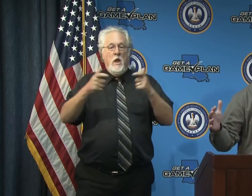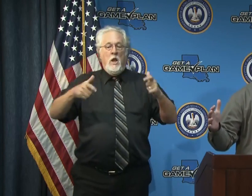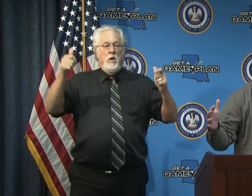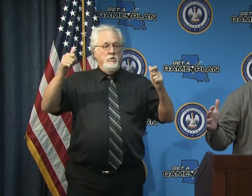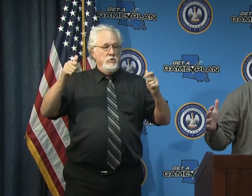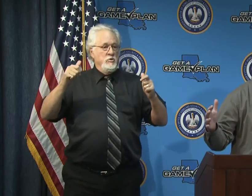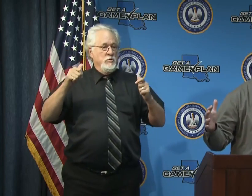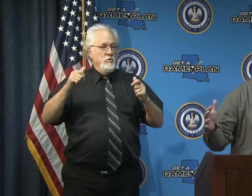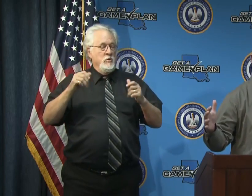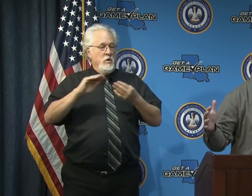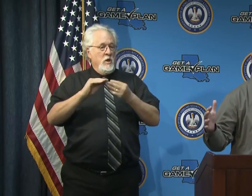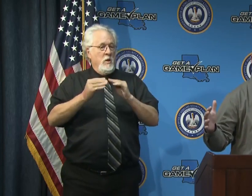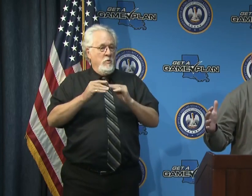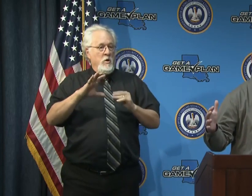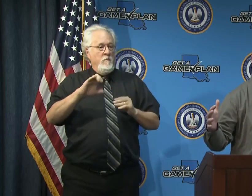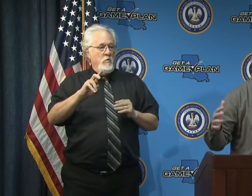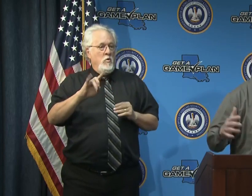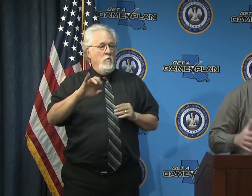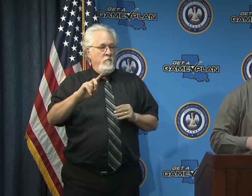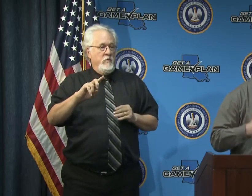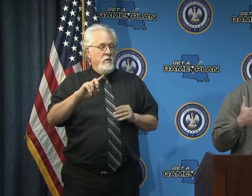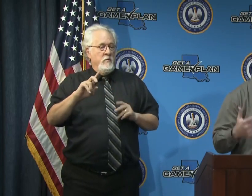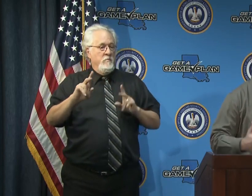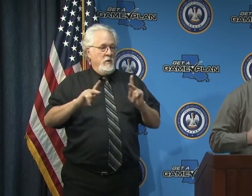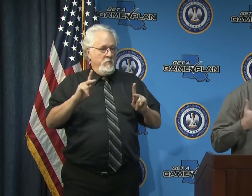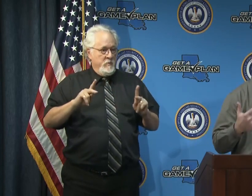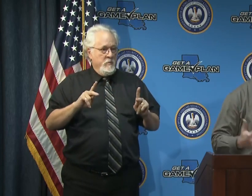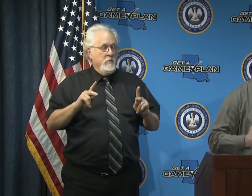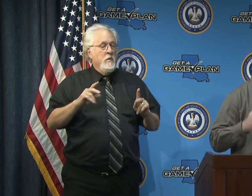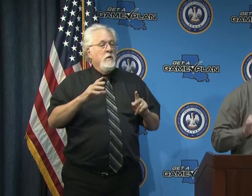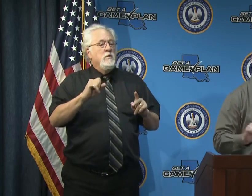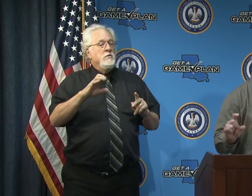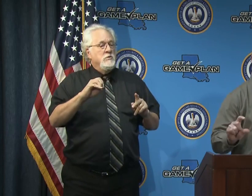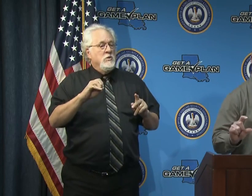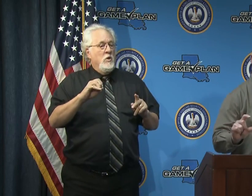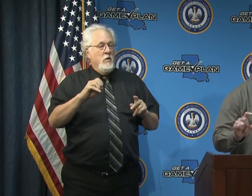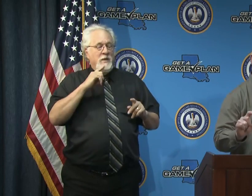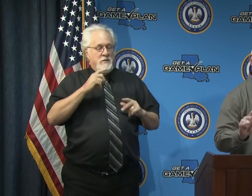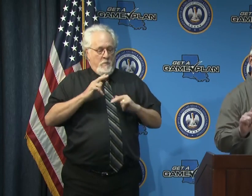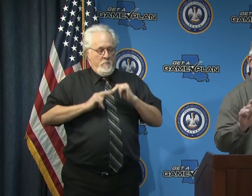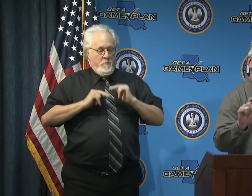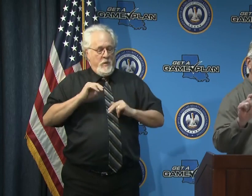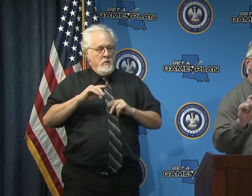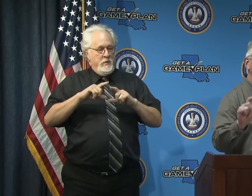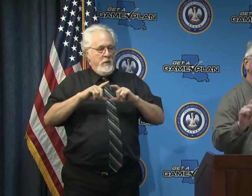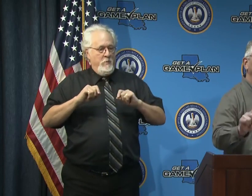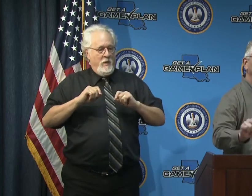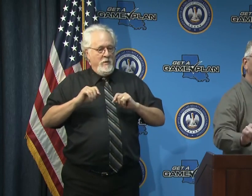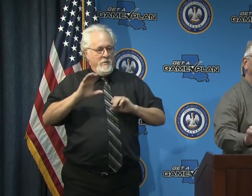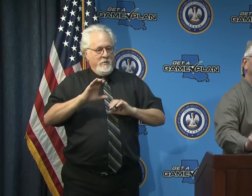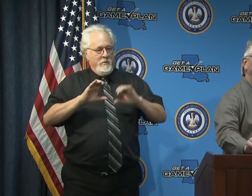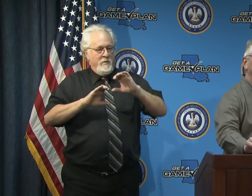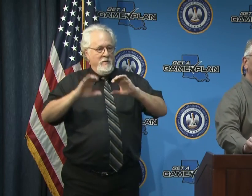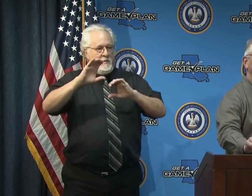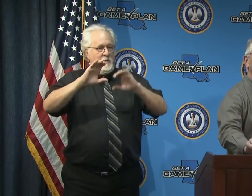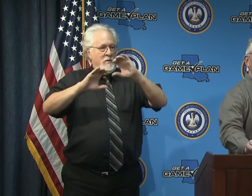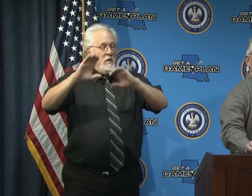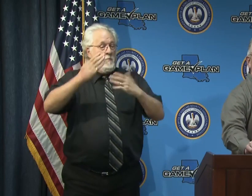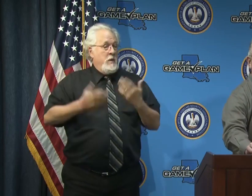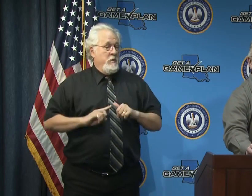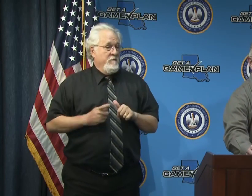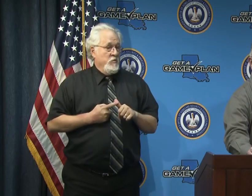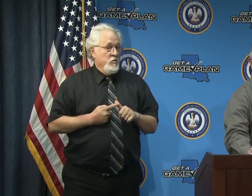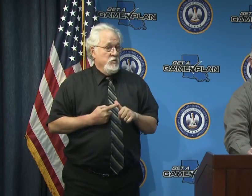segment of of the covid positive population and so it's it's it's just it's a building block and so this this may be the very first